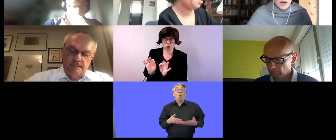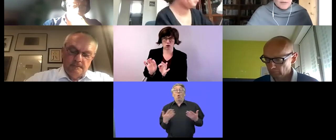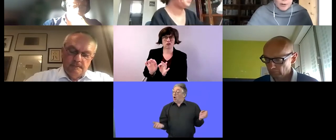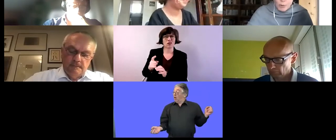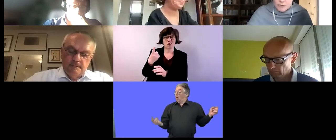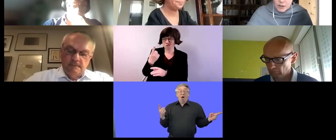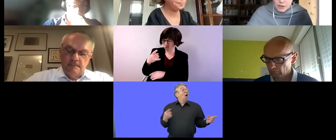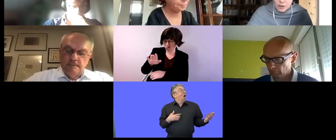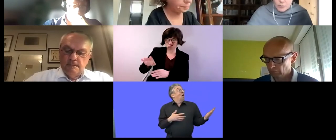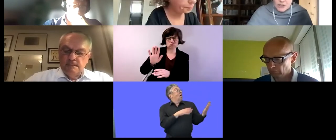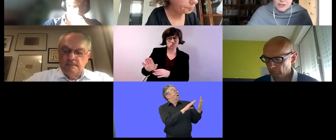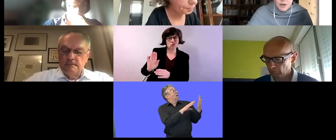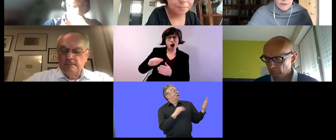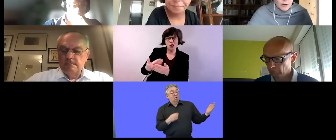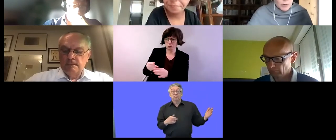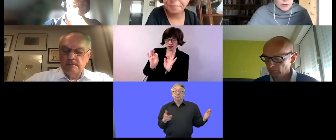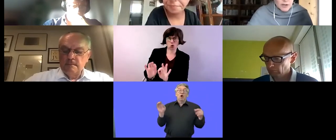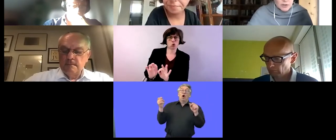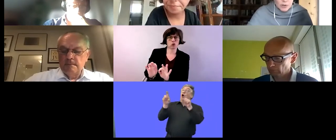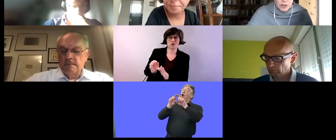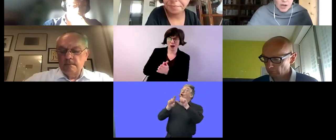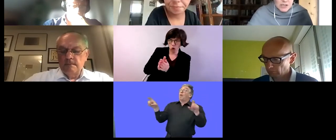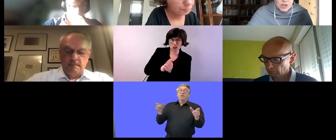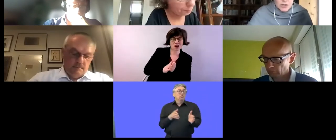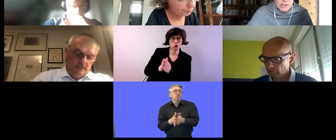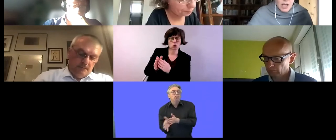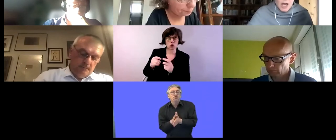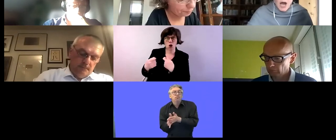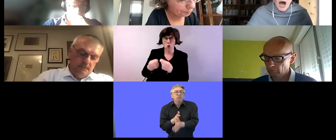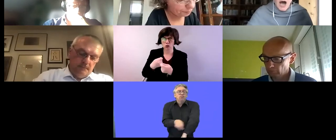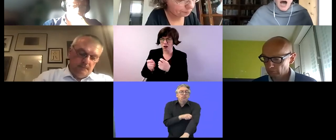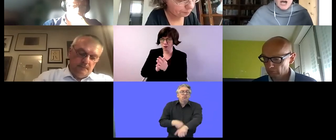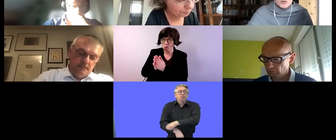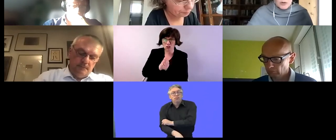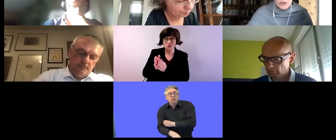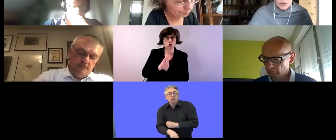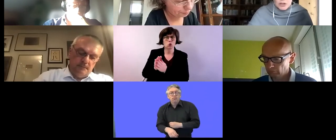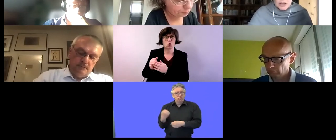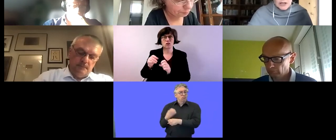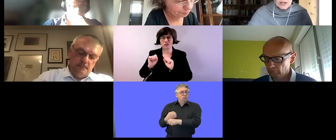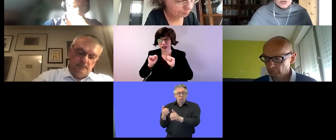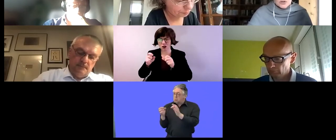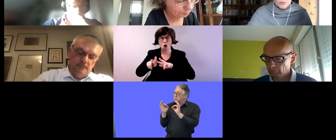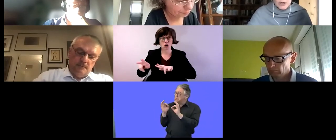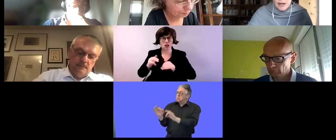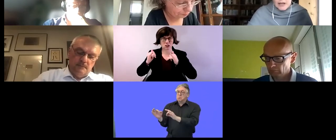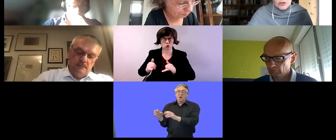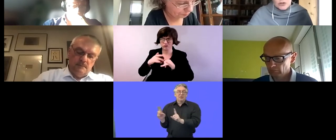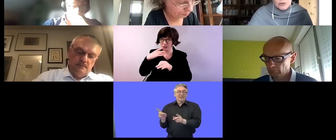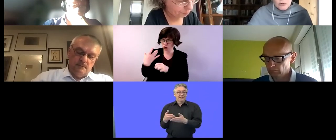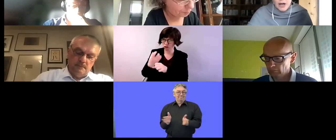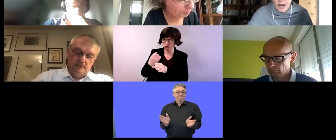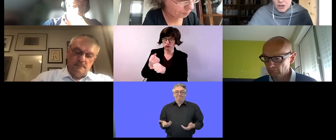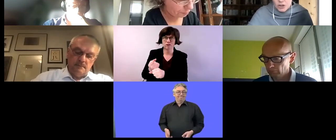by very motivated companies by very motivated organizations and where we struggle is to bring that